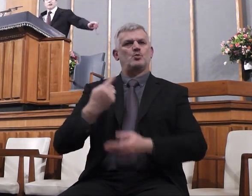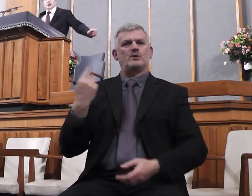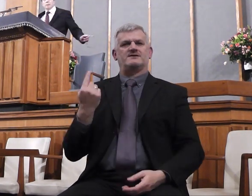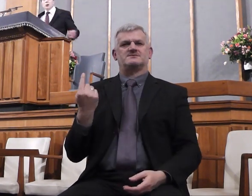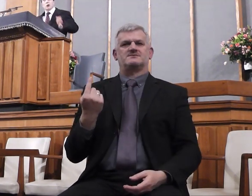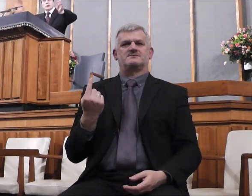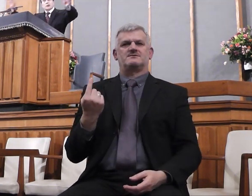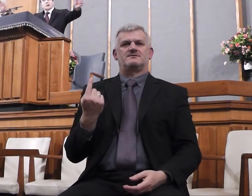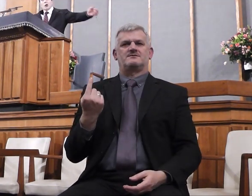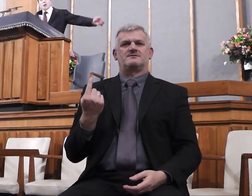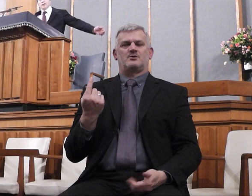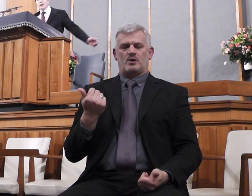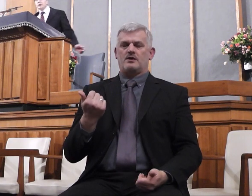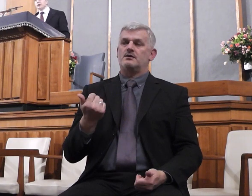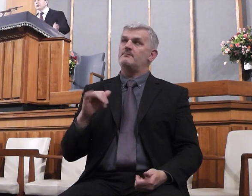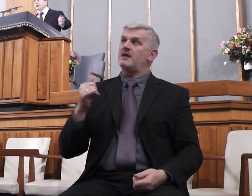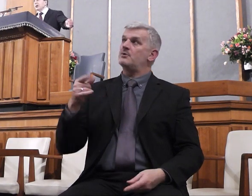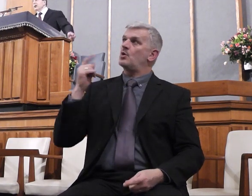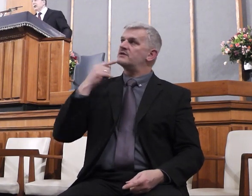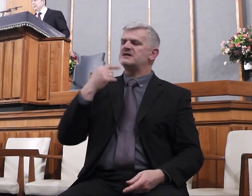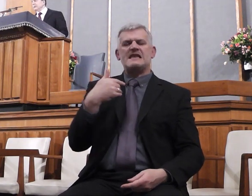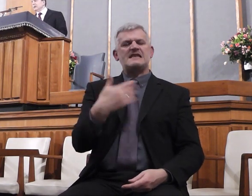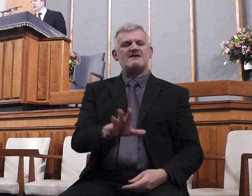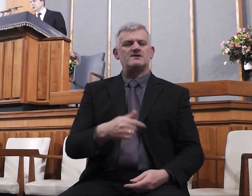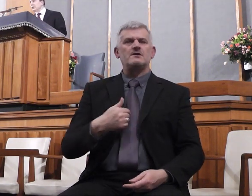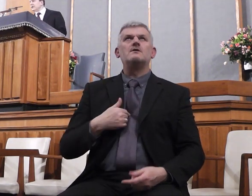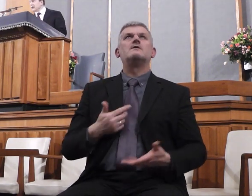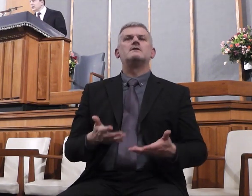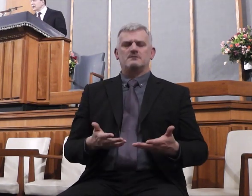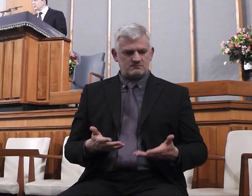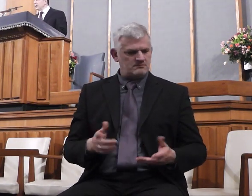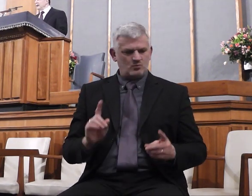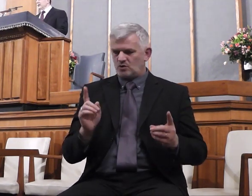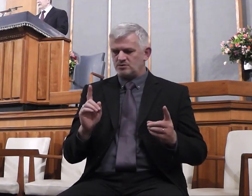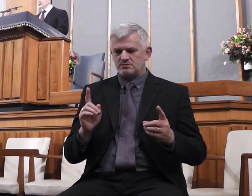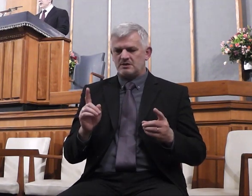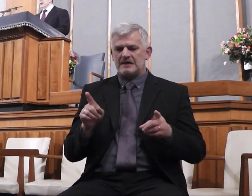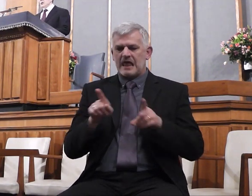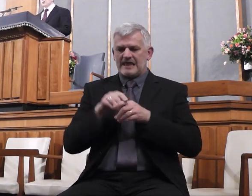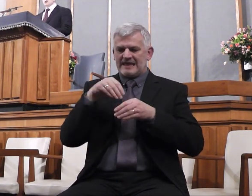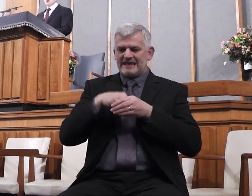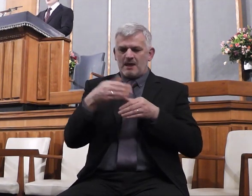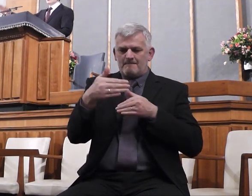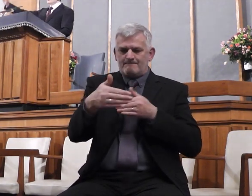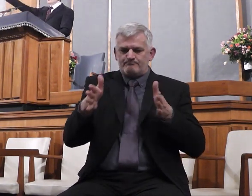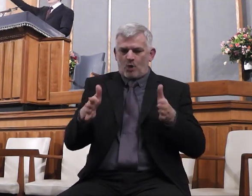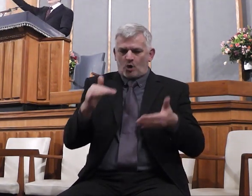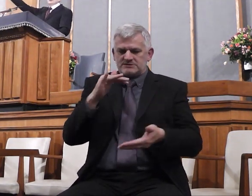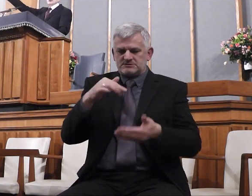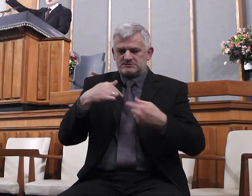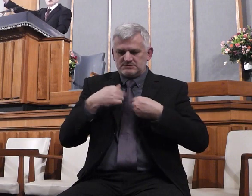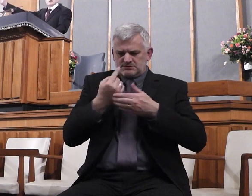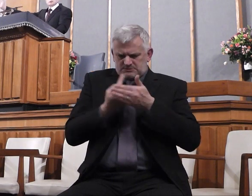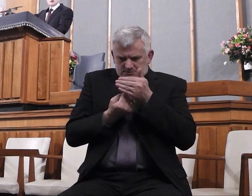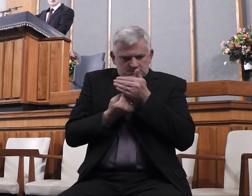our box of flesh and time with finite beings. And God, he is eternal spirit.